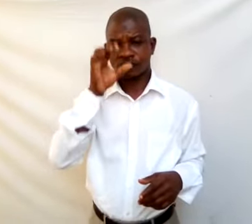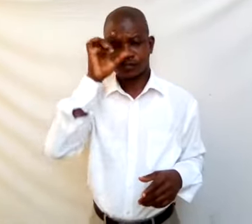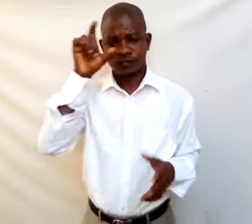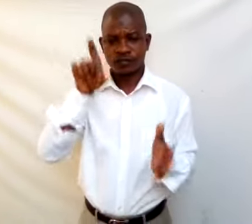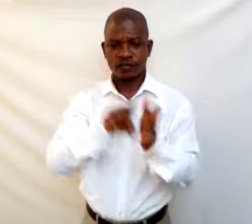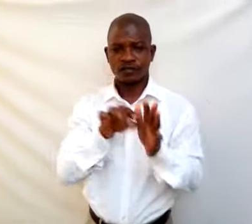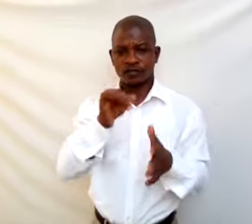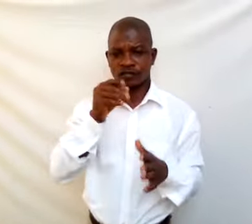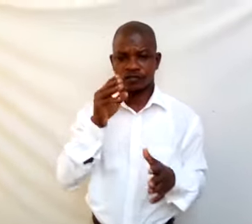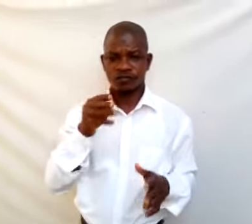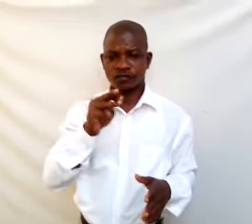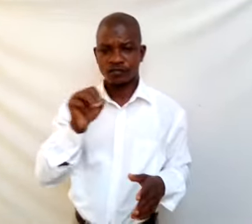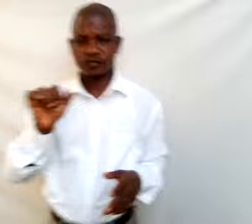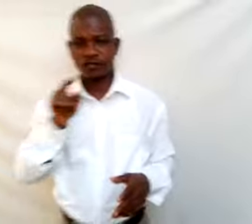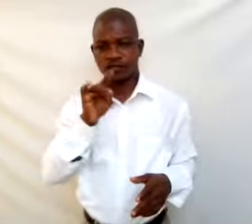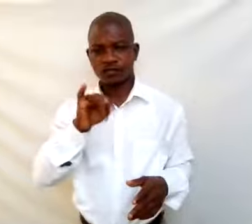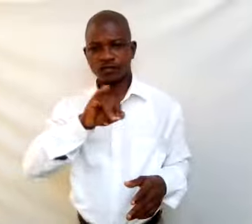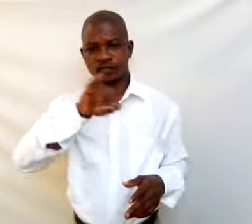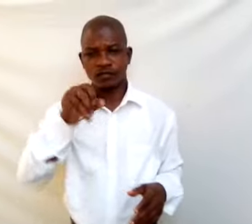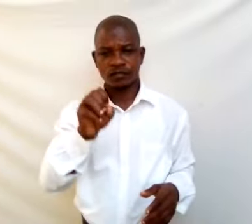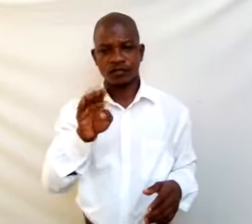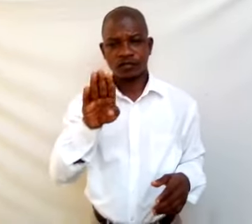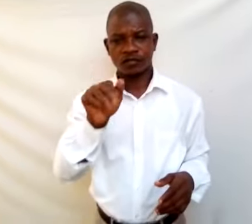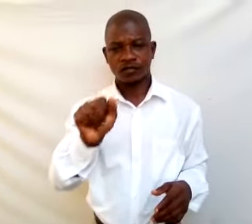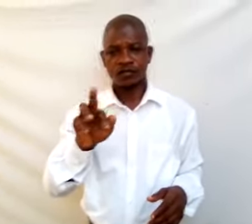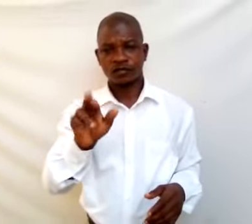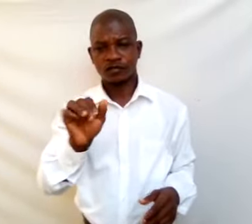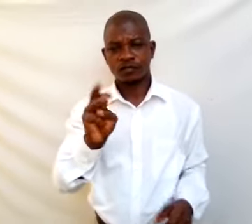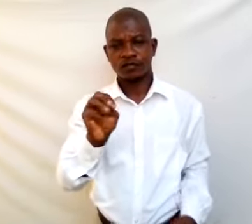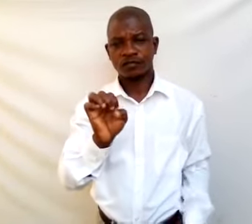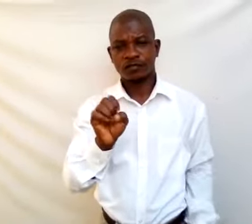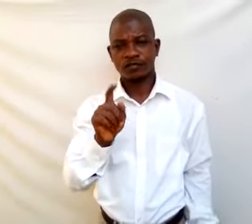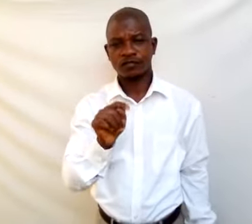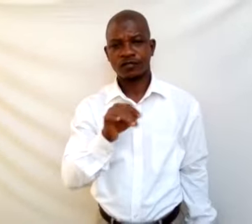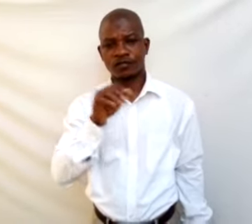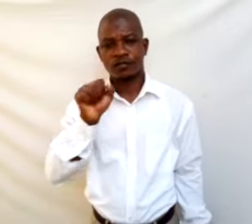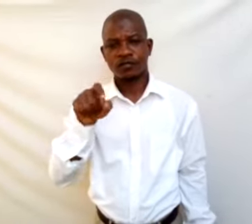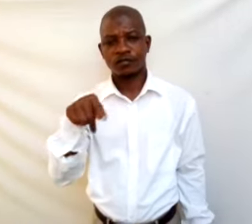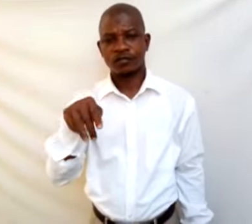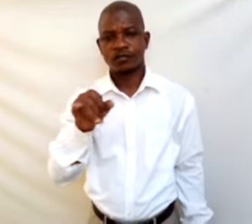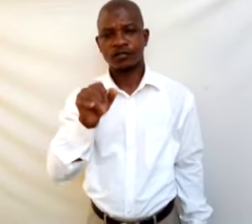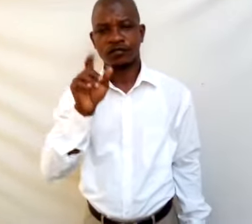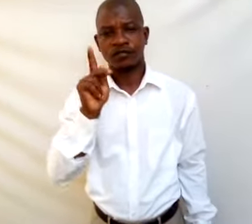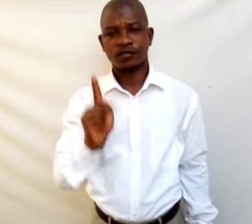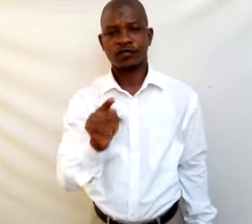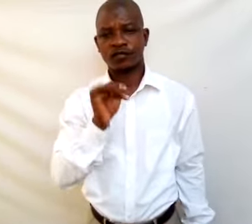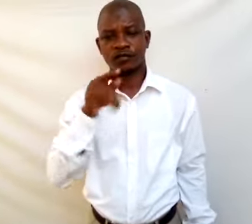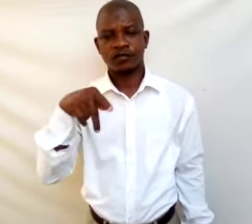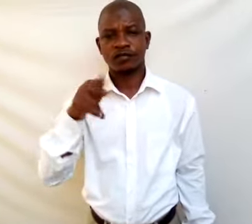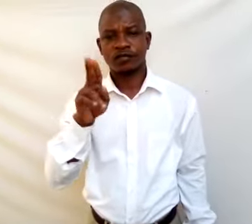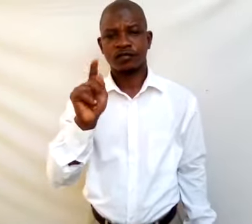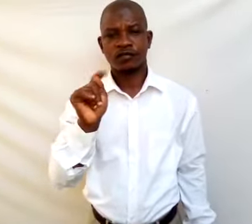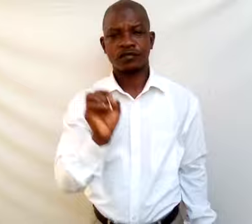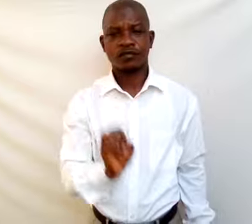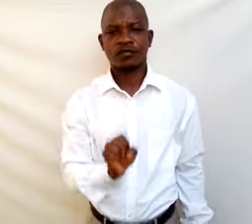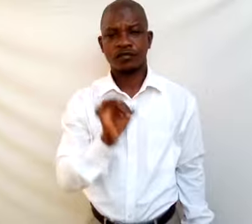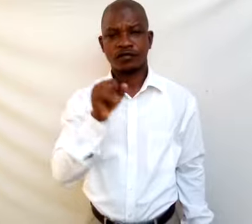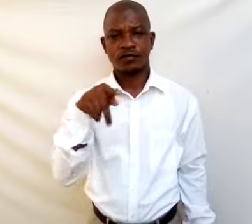Specimen J is a barometer. Specimen K is a putter. Specimen L